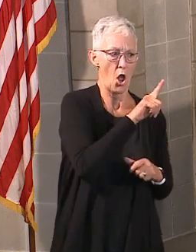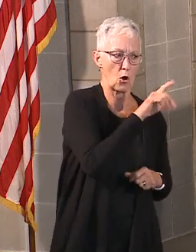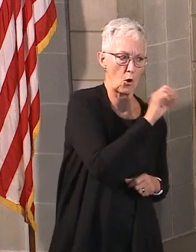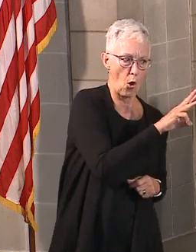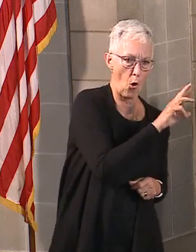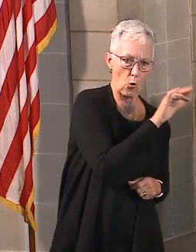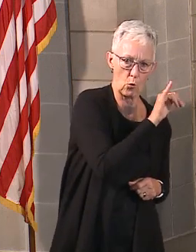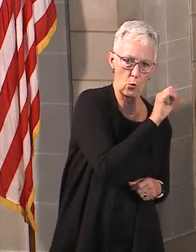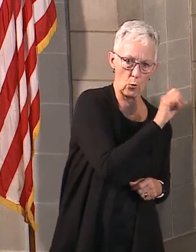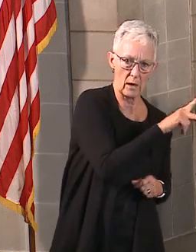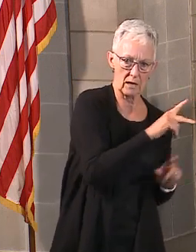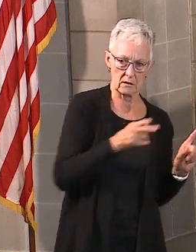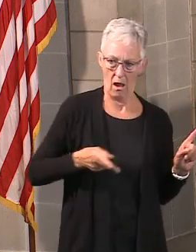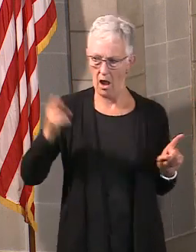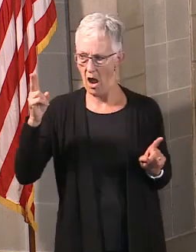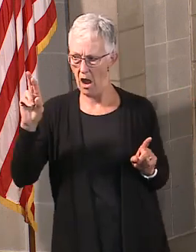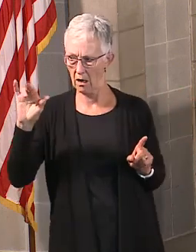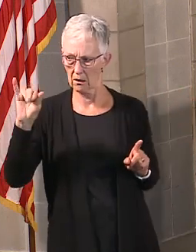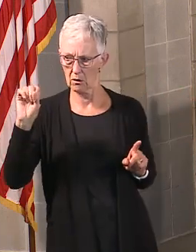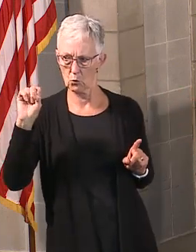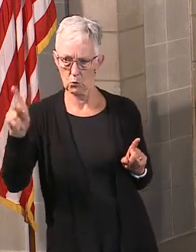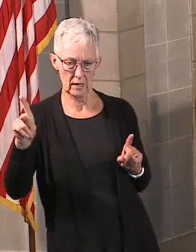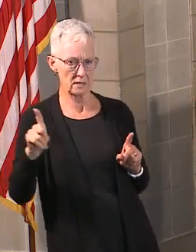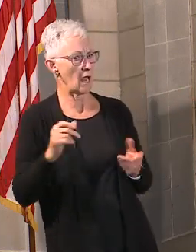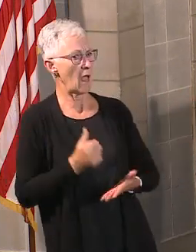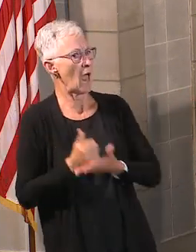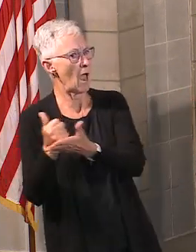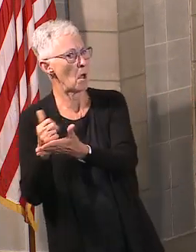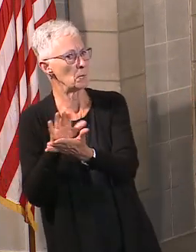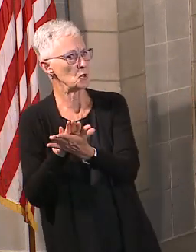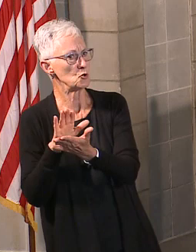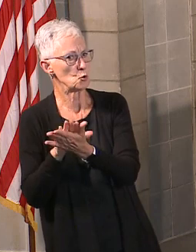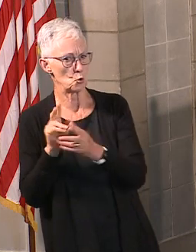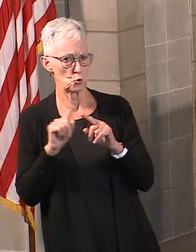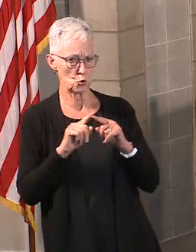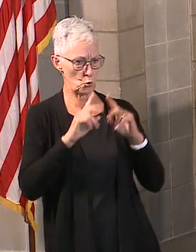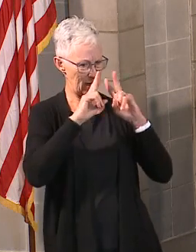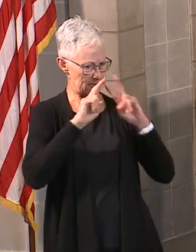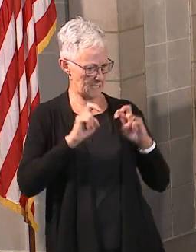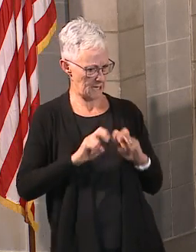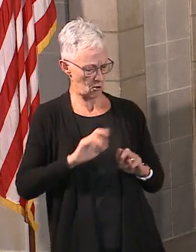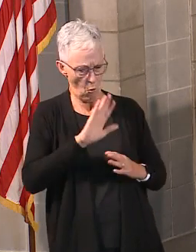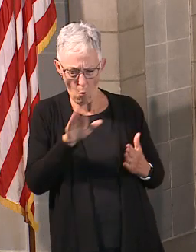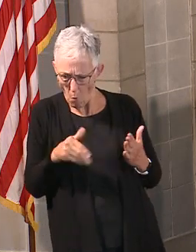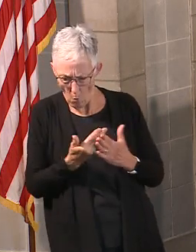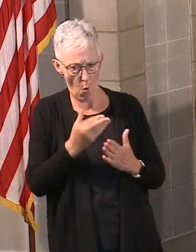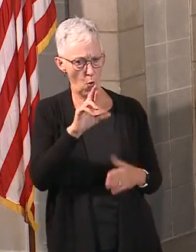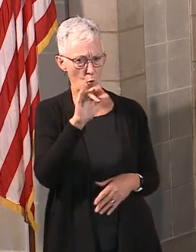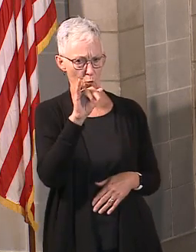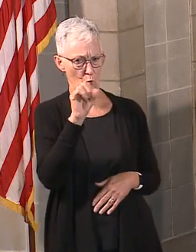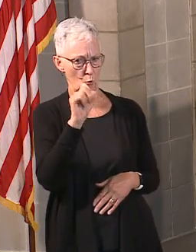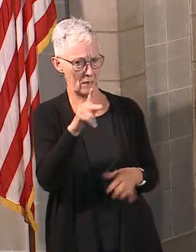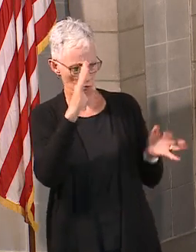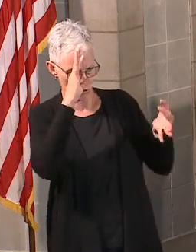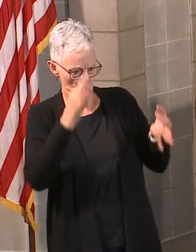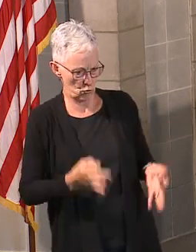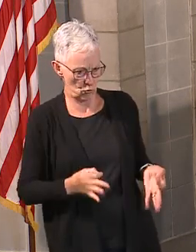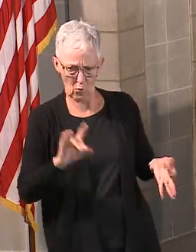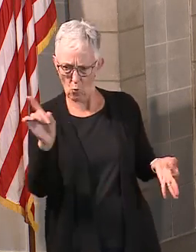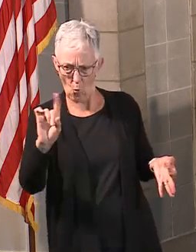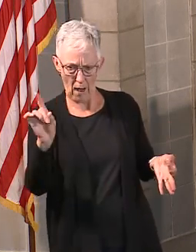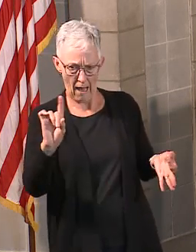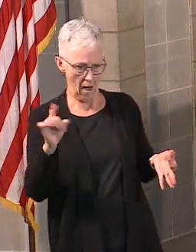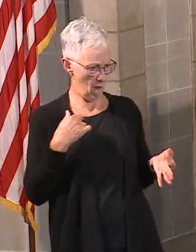Getting that alignment so it can be communicated as well as possible to our families and our teachers, but also building out specific things. If you're in the green,